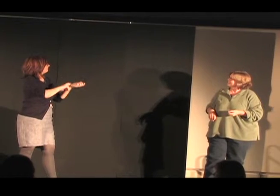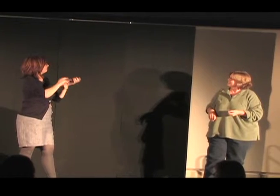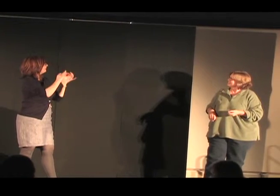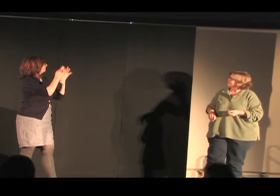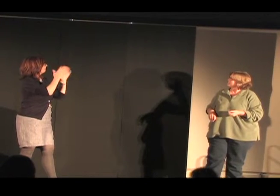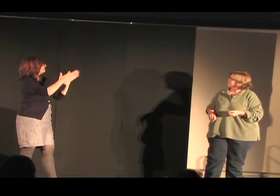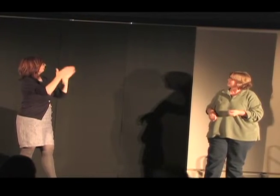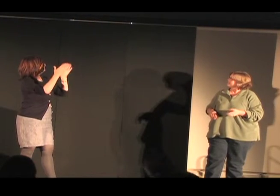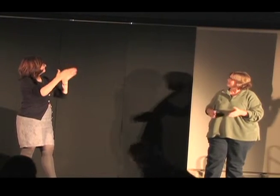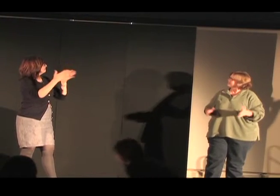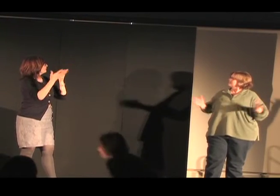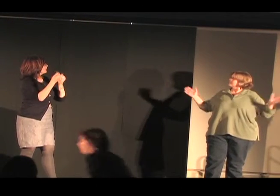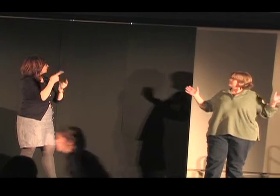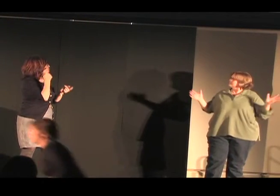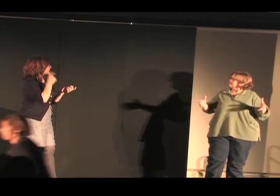Did you notice anything about the rhythm?